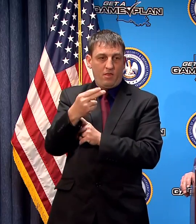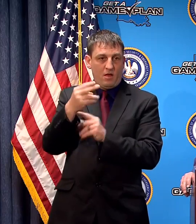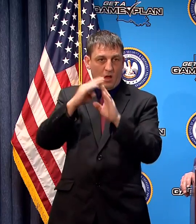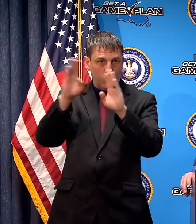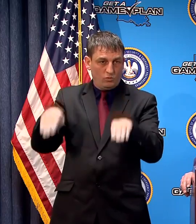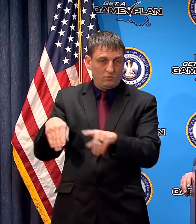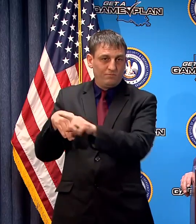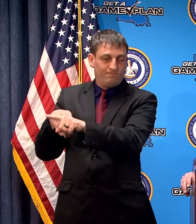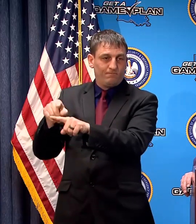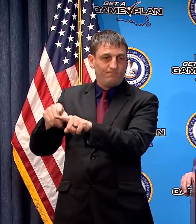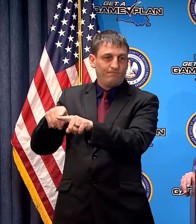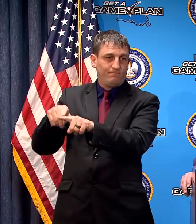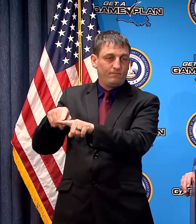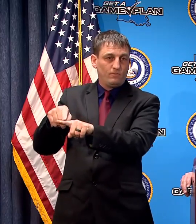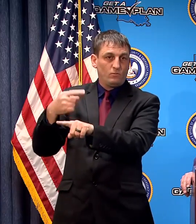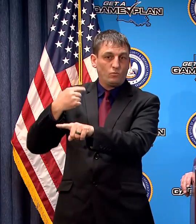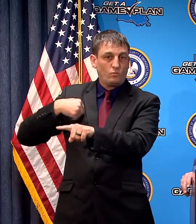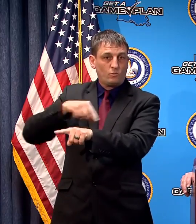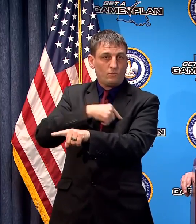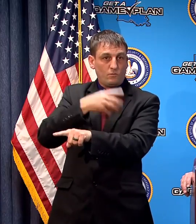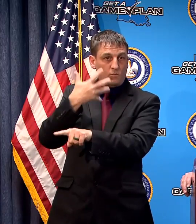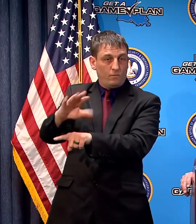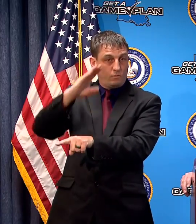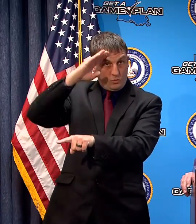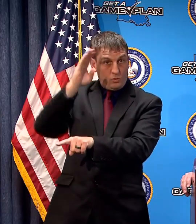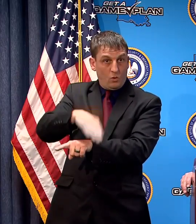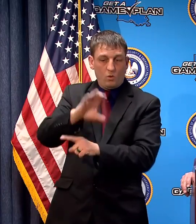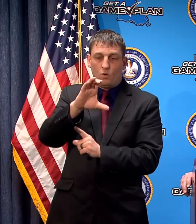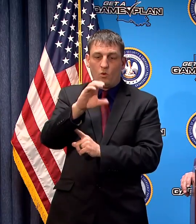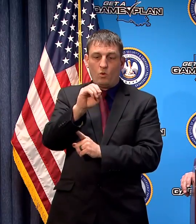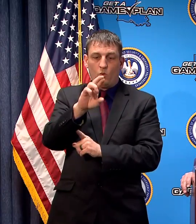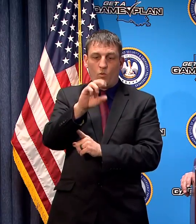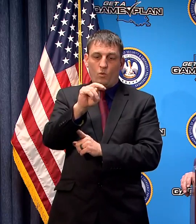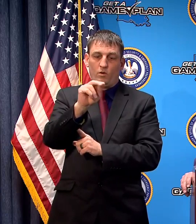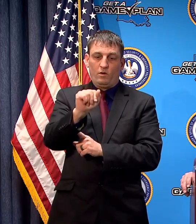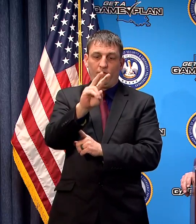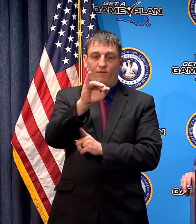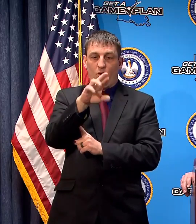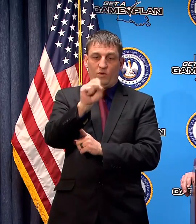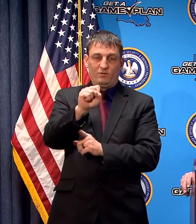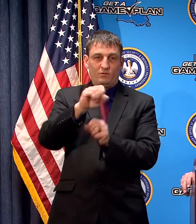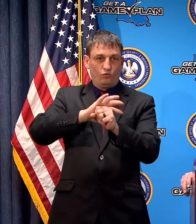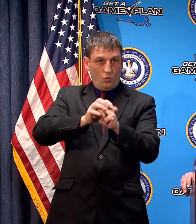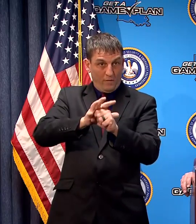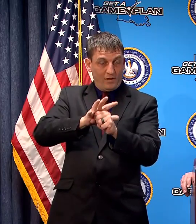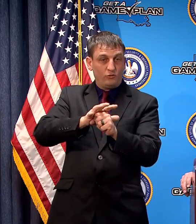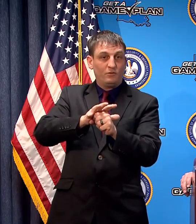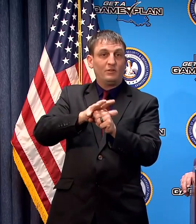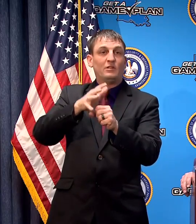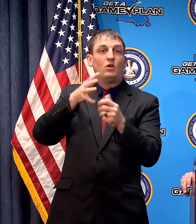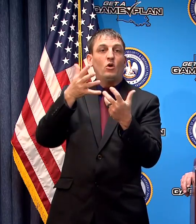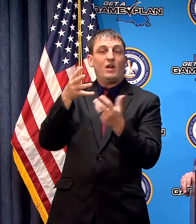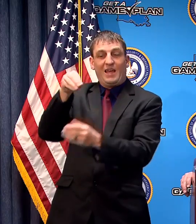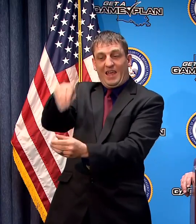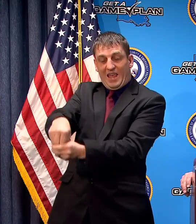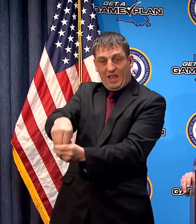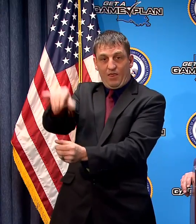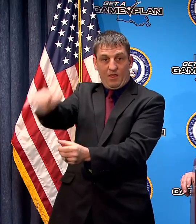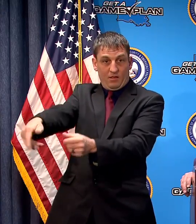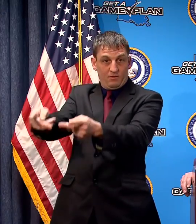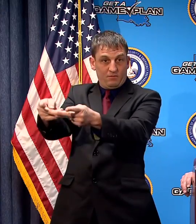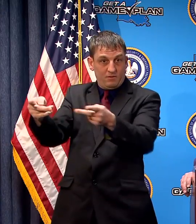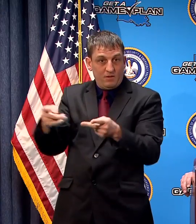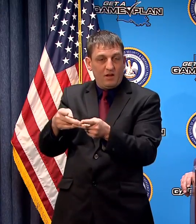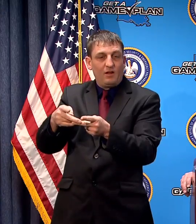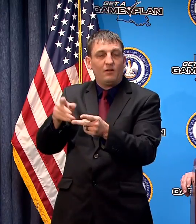we know that the coronavirus was in Lambeth House in particular in the independent